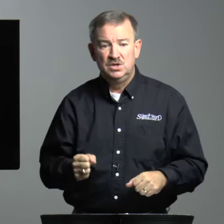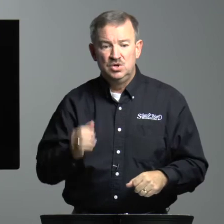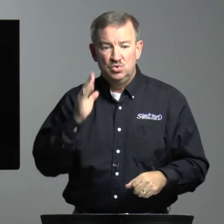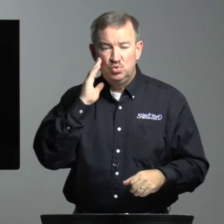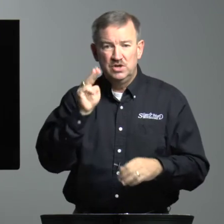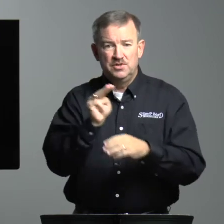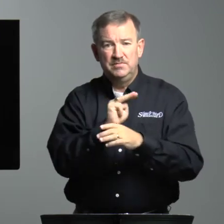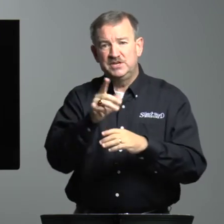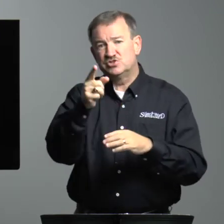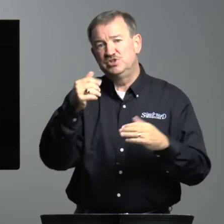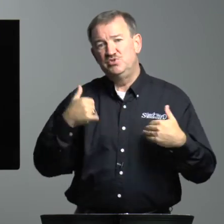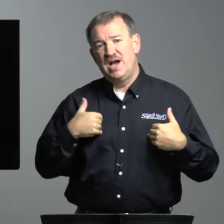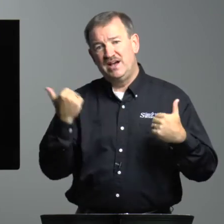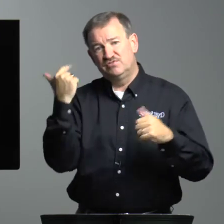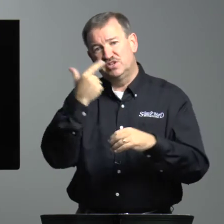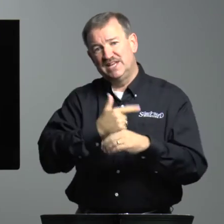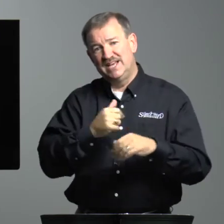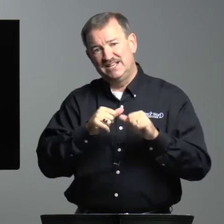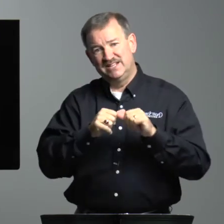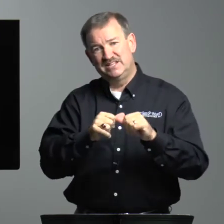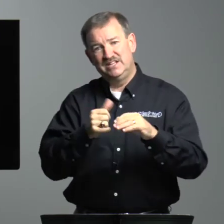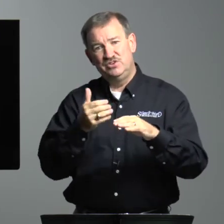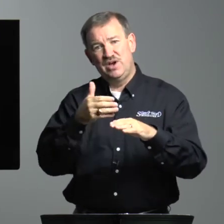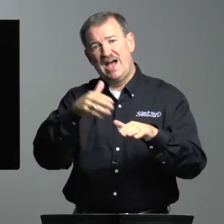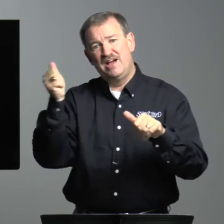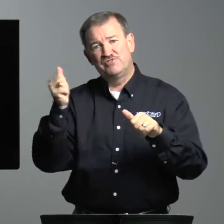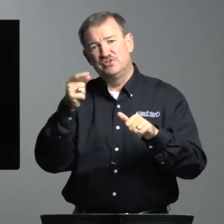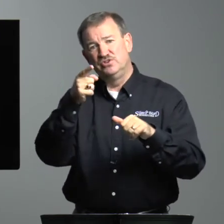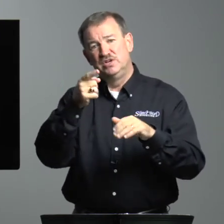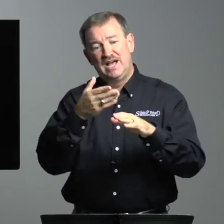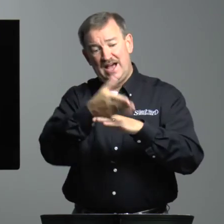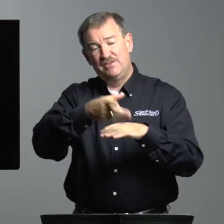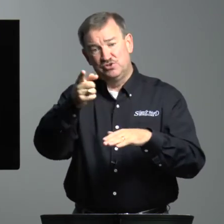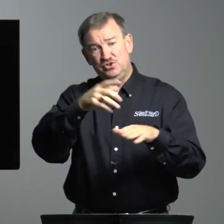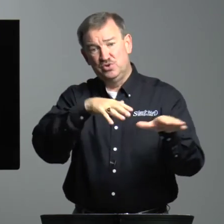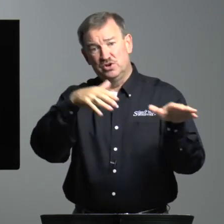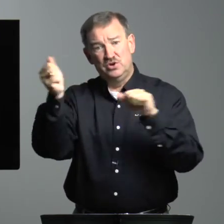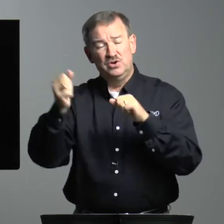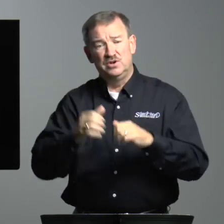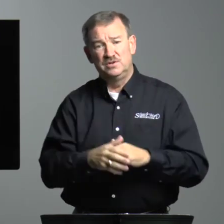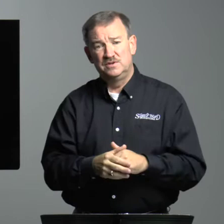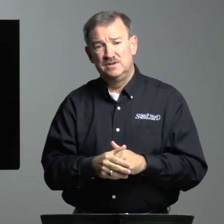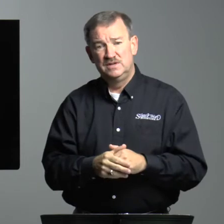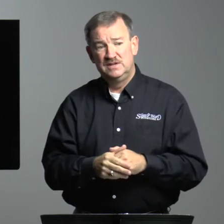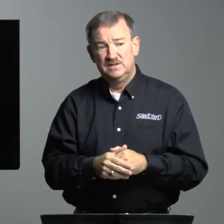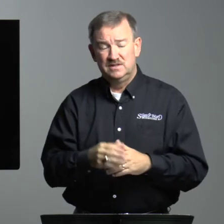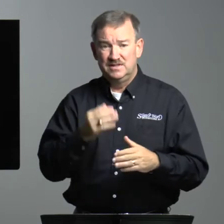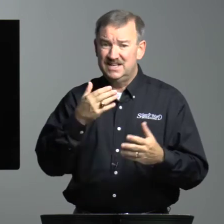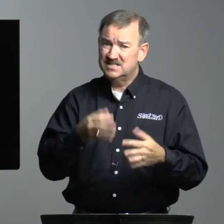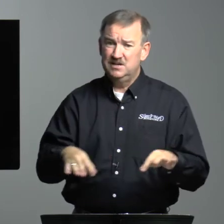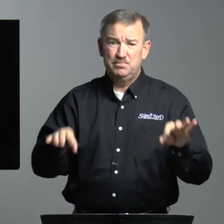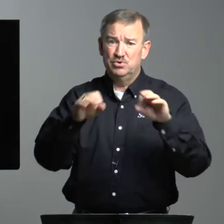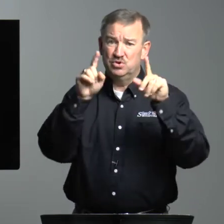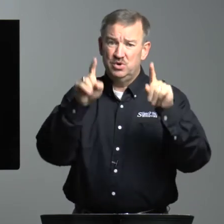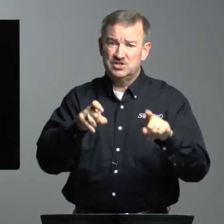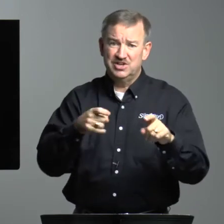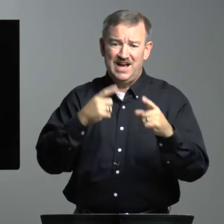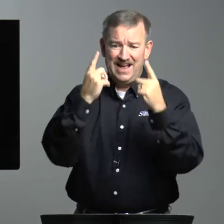Will the ministry you have today continue after you are gone? That's an important question. I